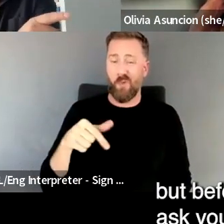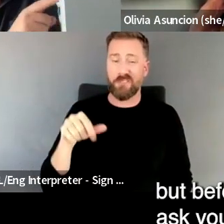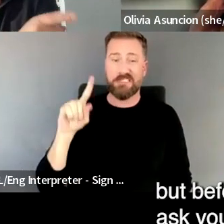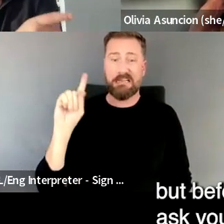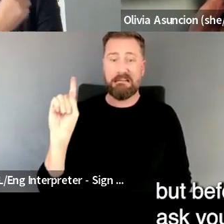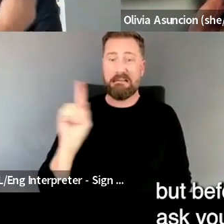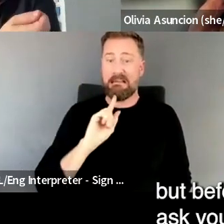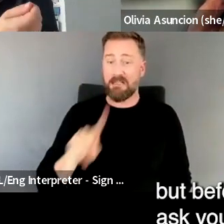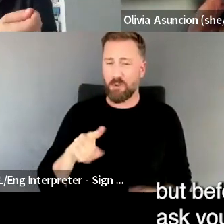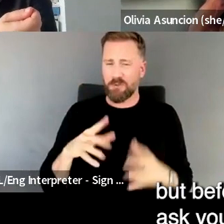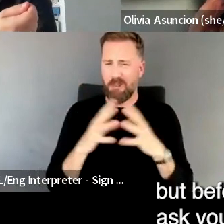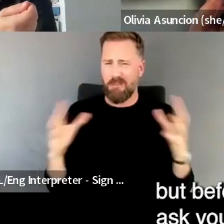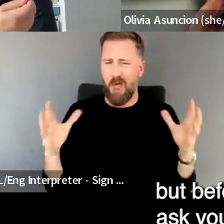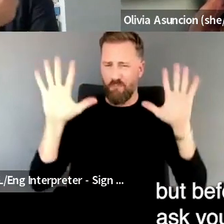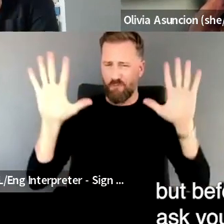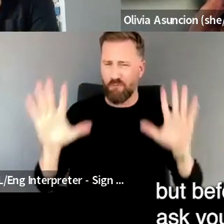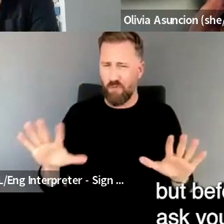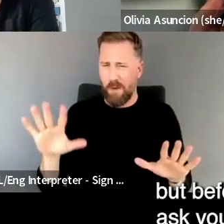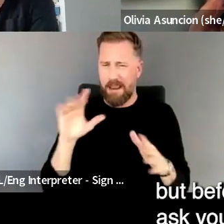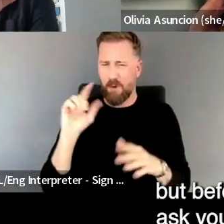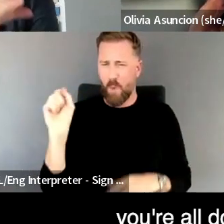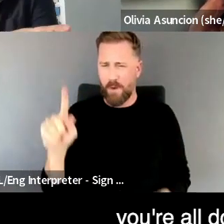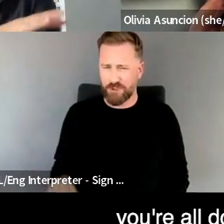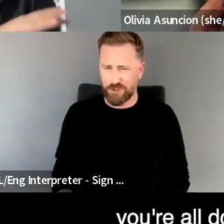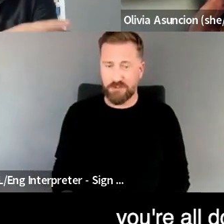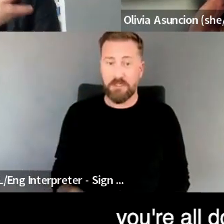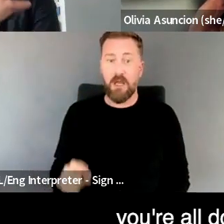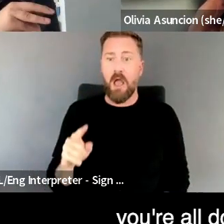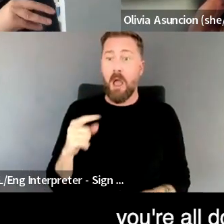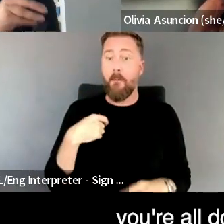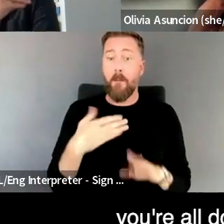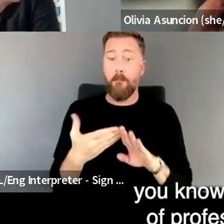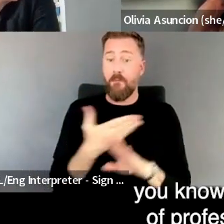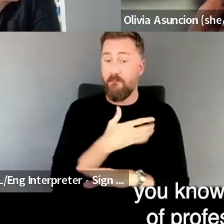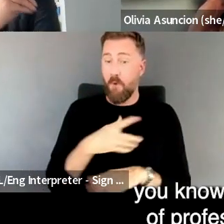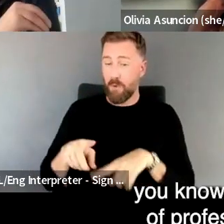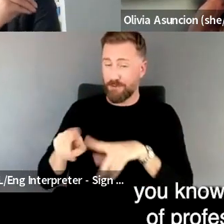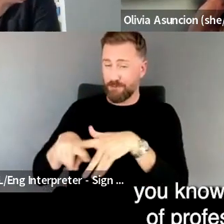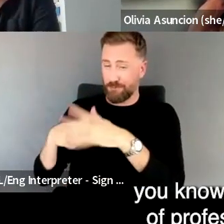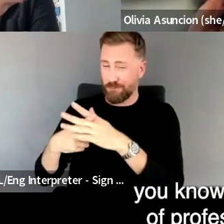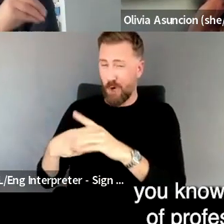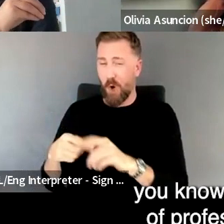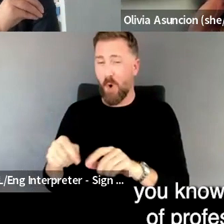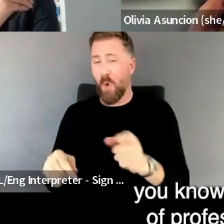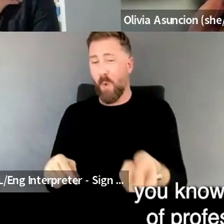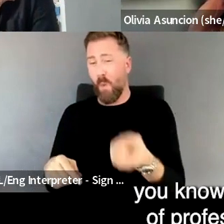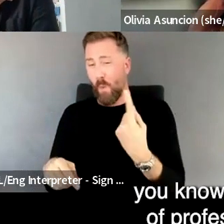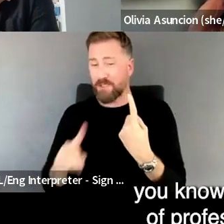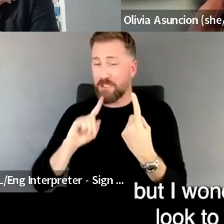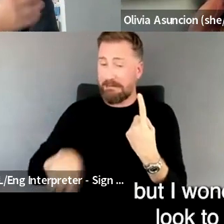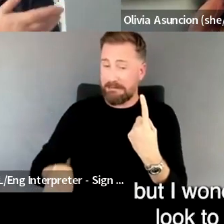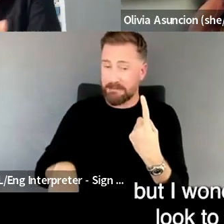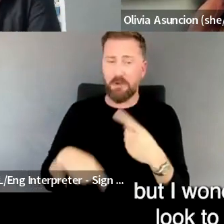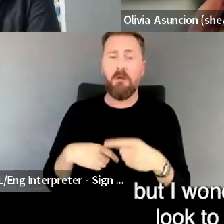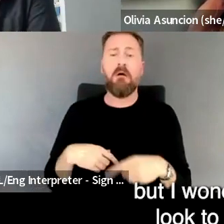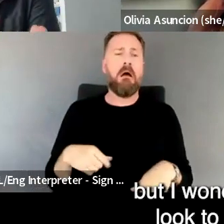before I do, I'll just ask you all, um, you know, you're all doing amazing work, you know, in your own sort of professional, um,